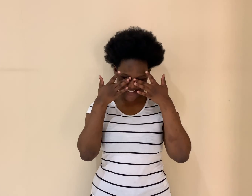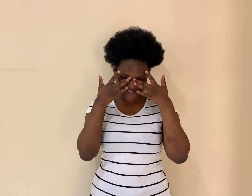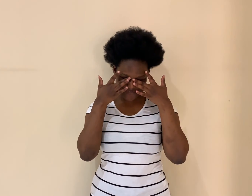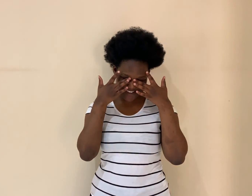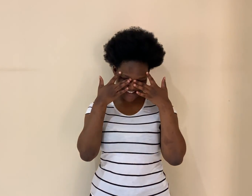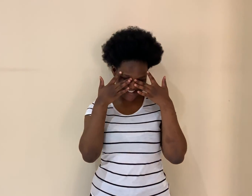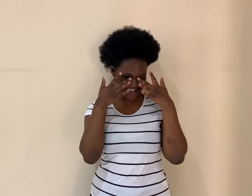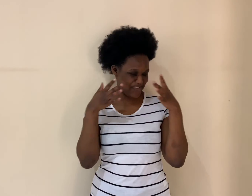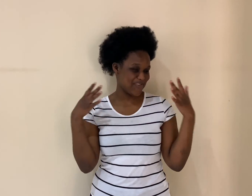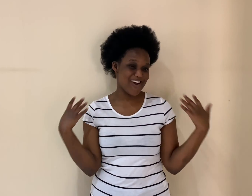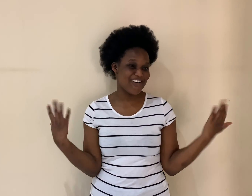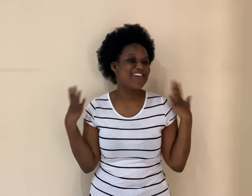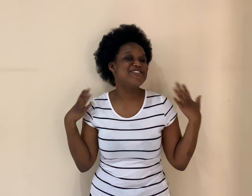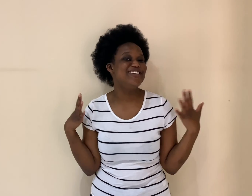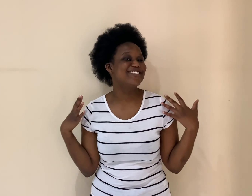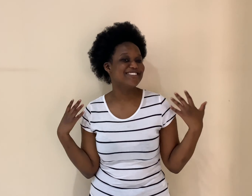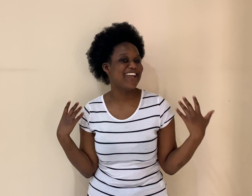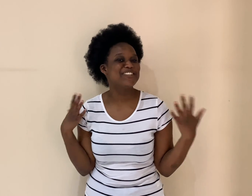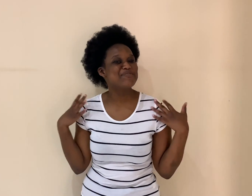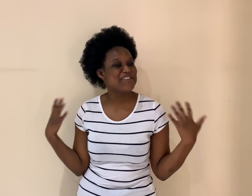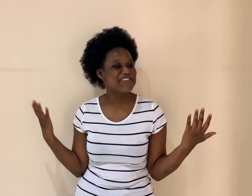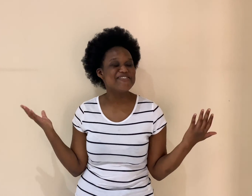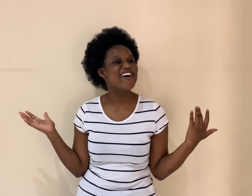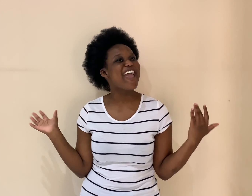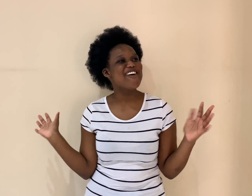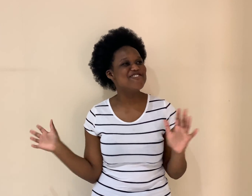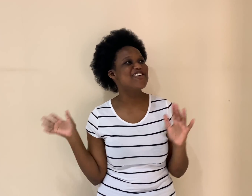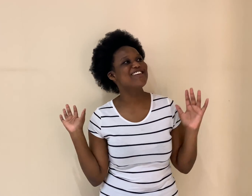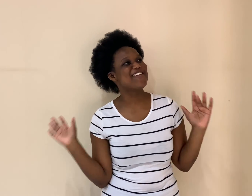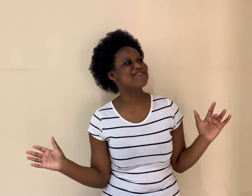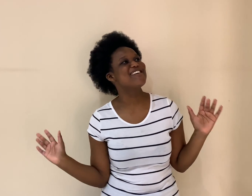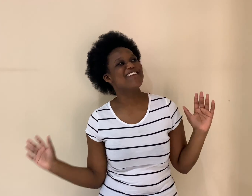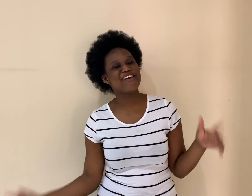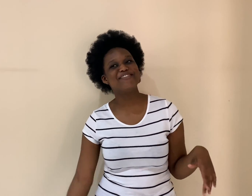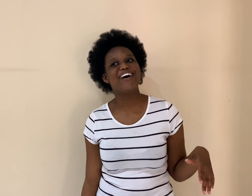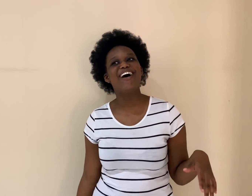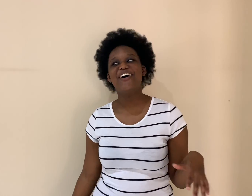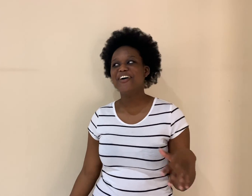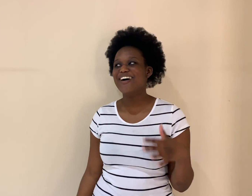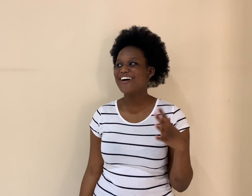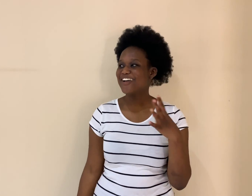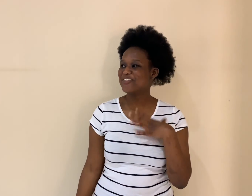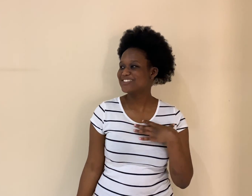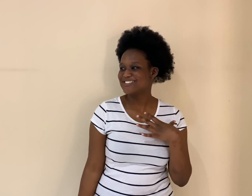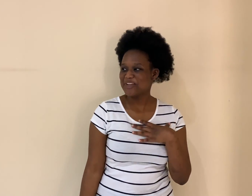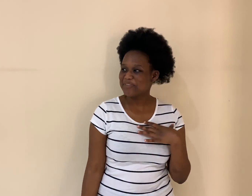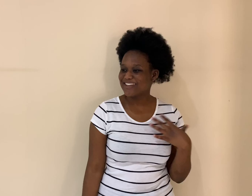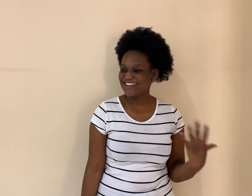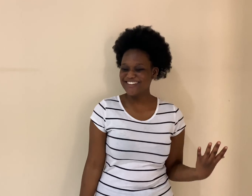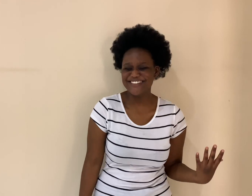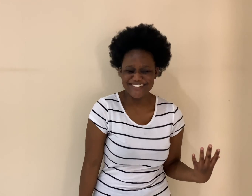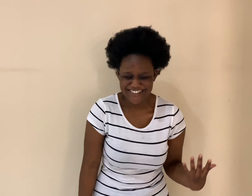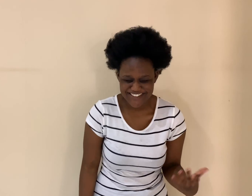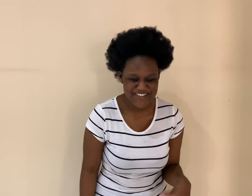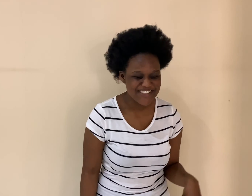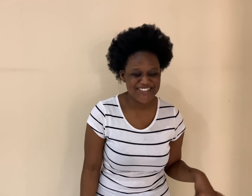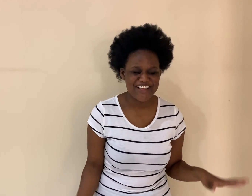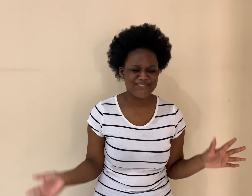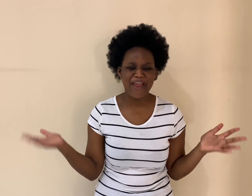because, wow, I really could, like, speak forever and ever and ever and ever with this topic. So that's why